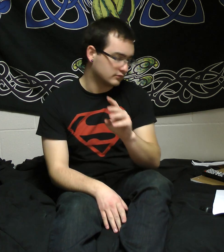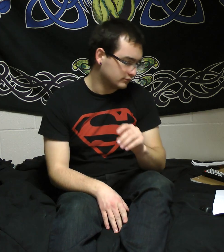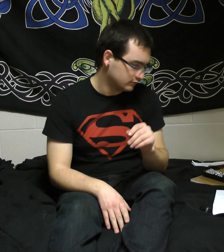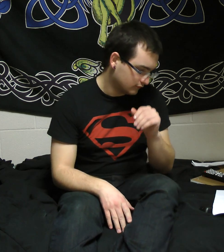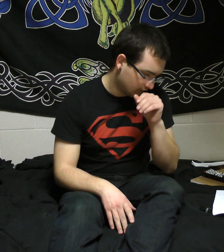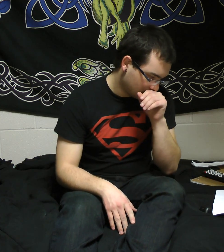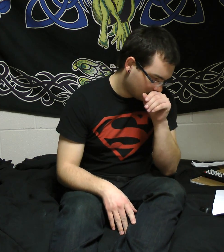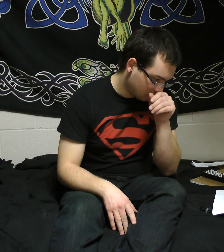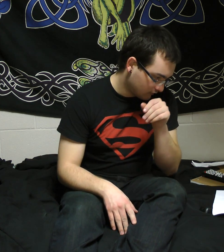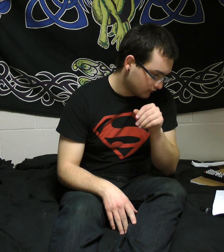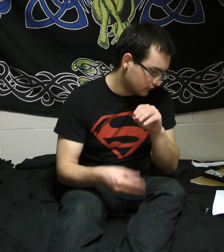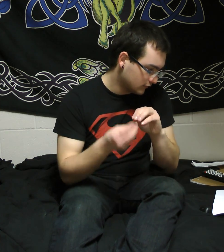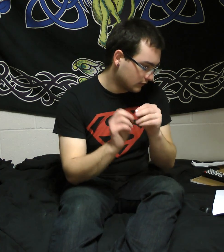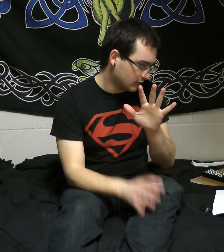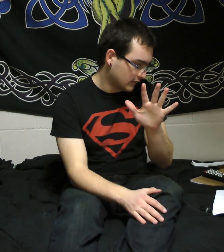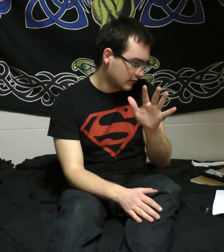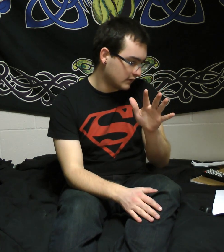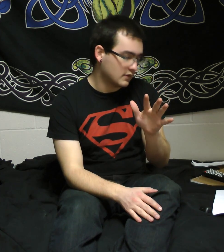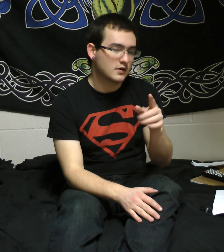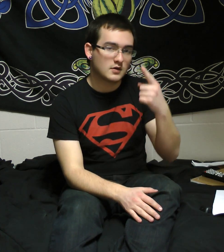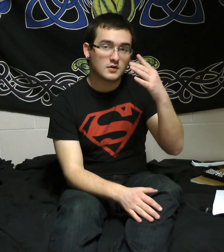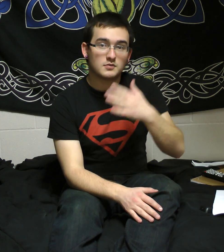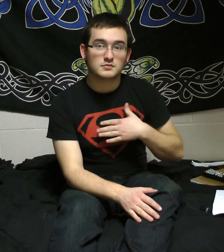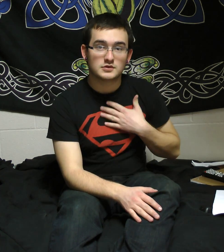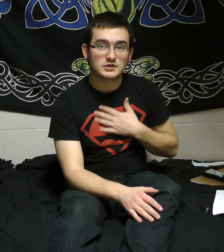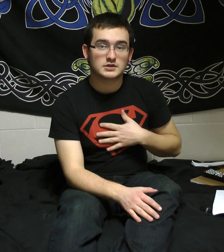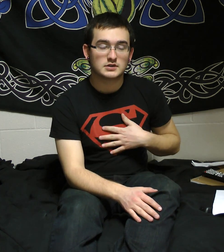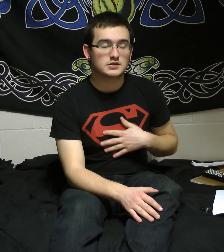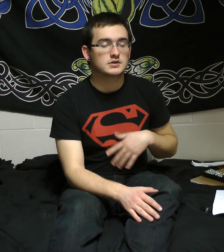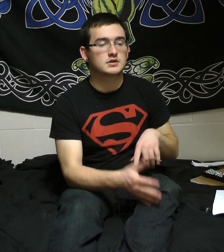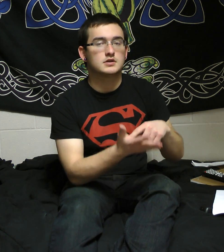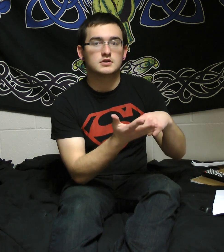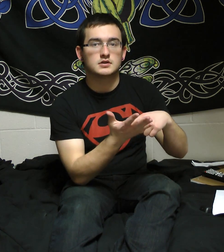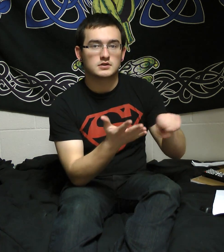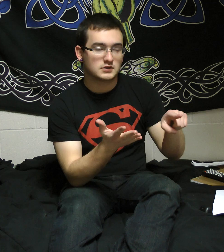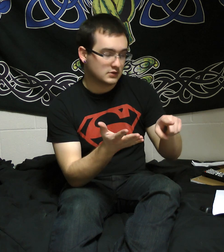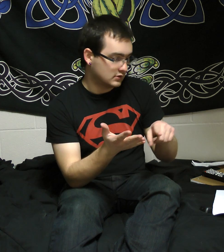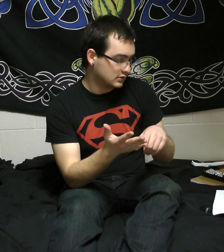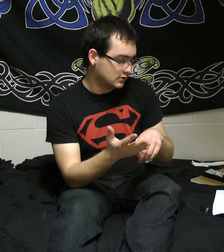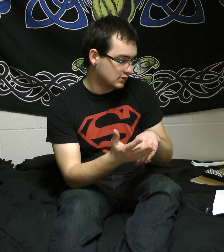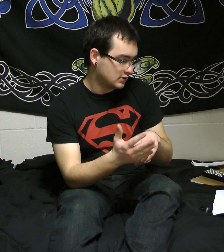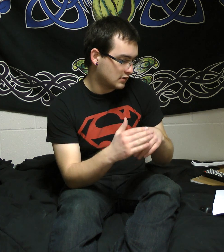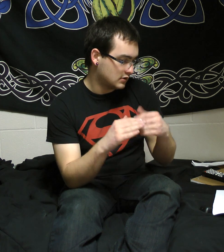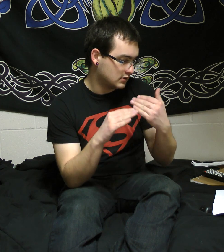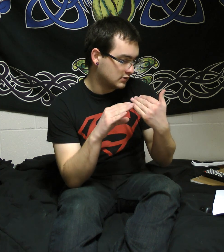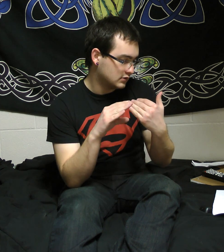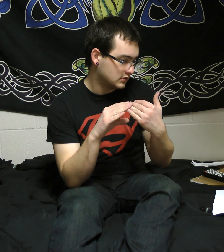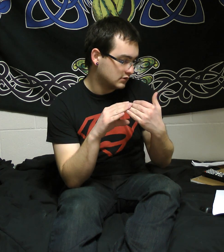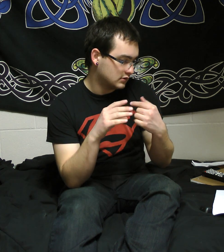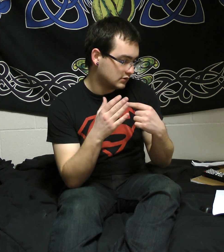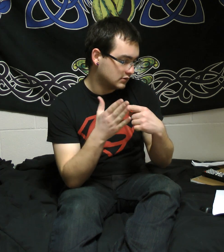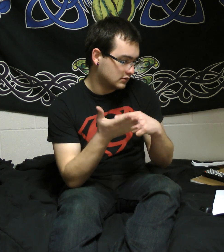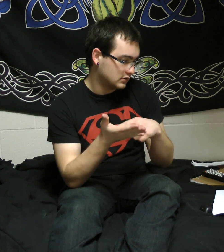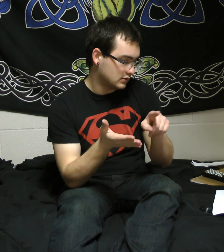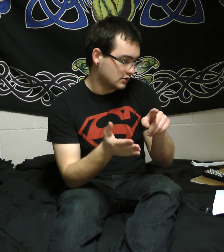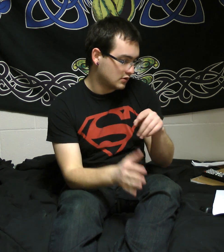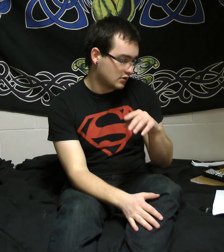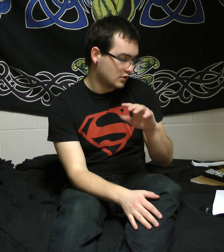For me it happens all the time It's a quarter after